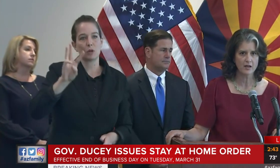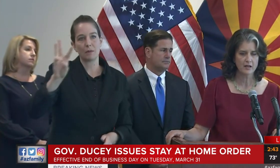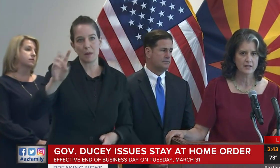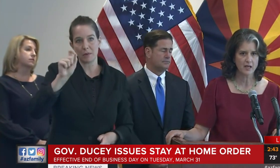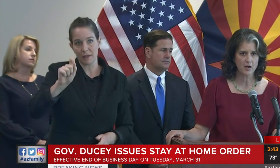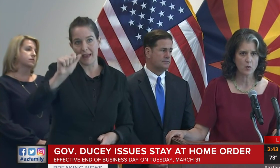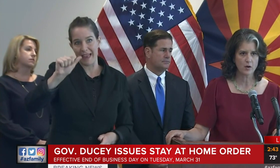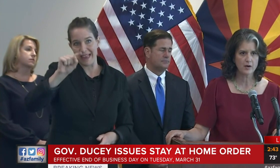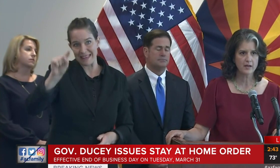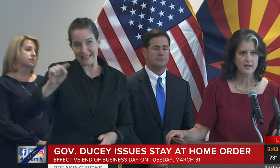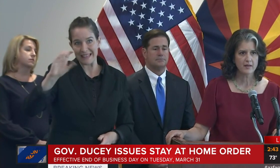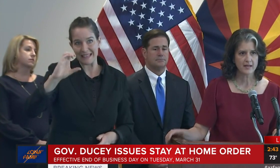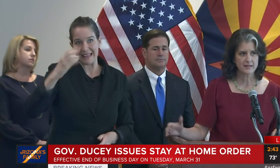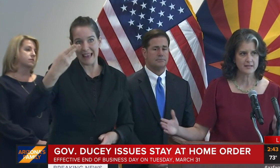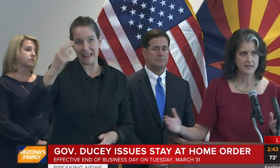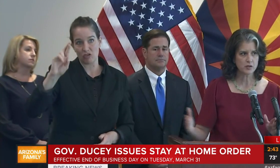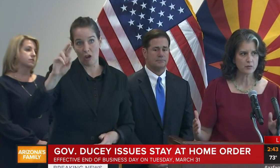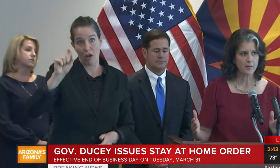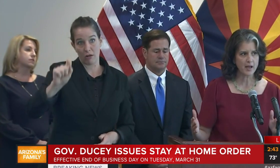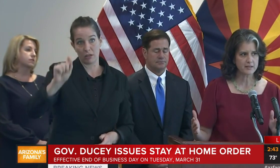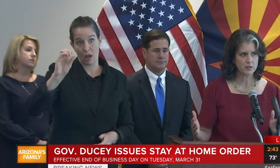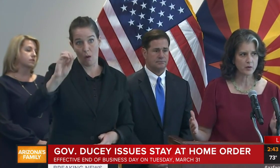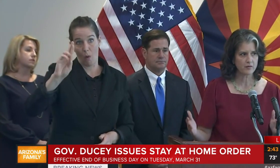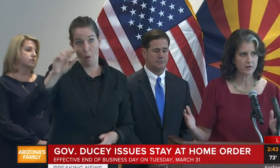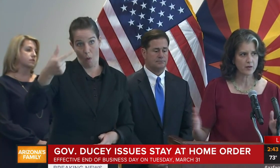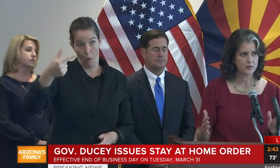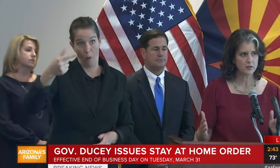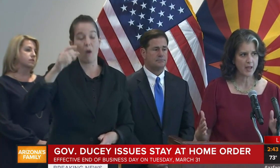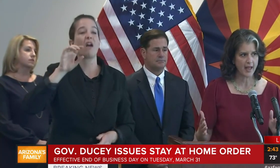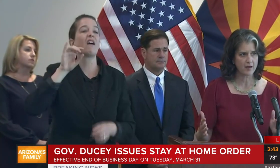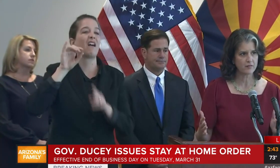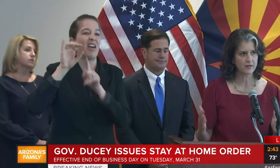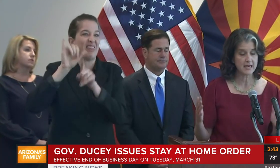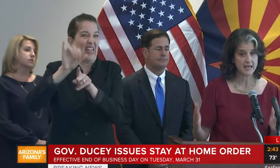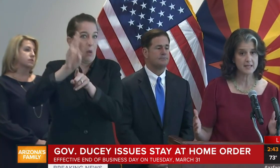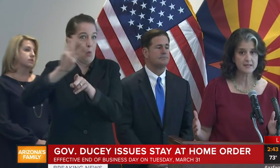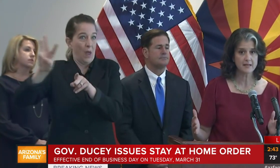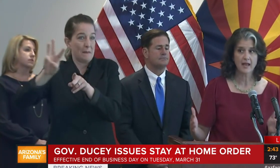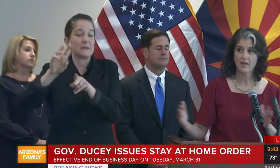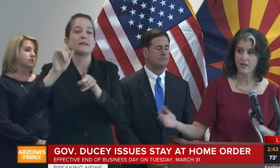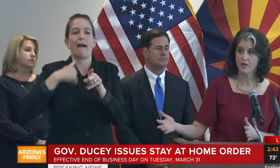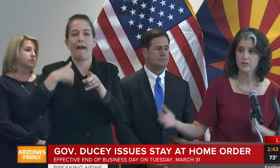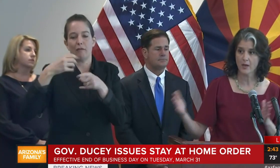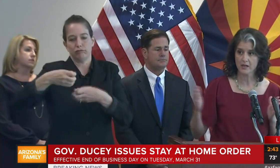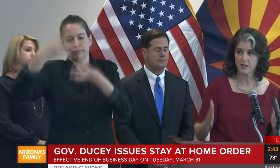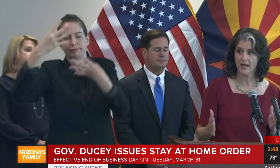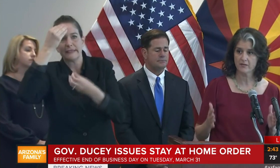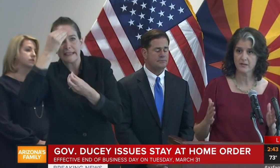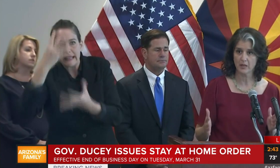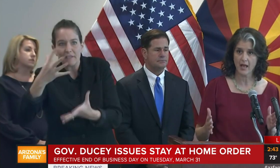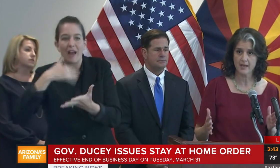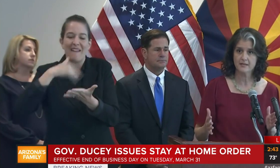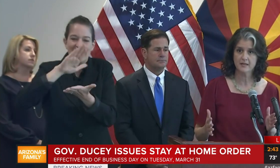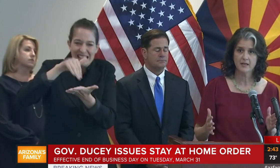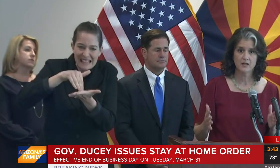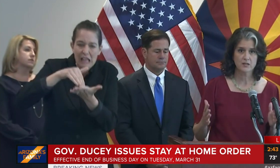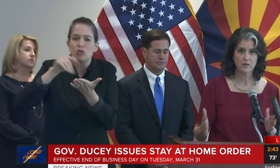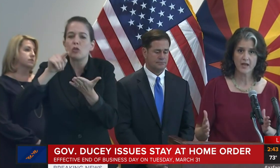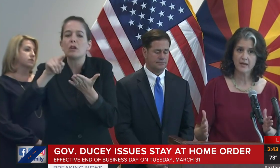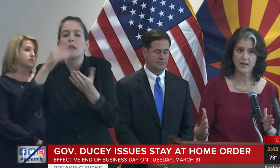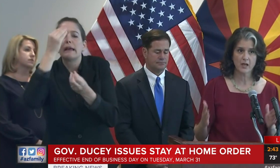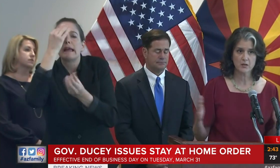.org. That's a central repository for those who have needs, and then those who actually have supplies.